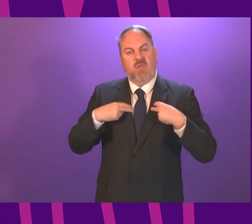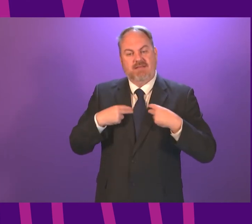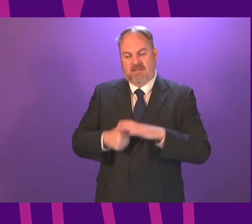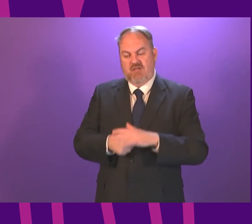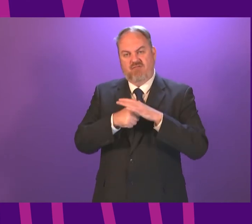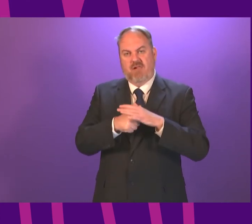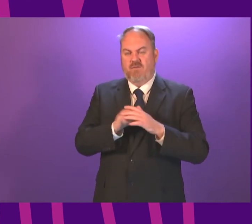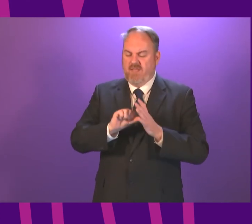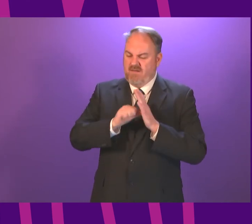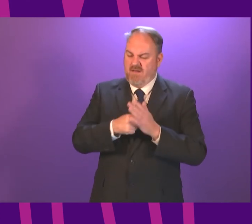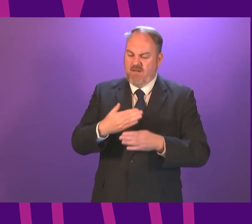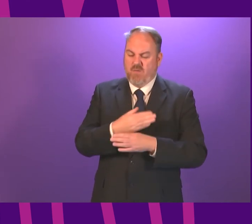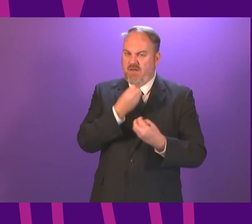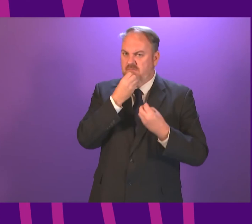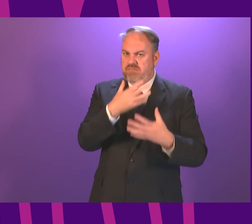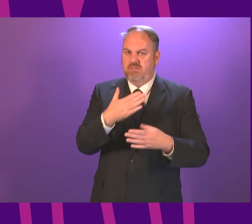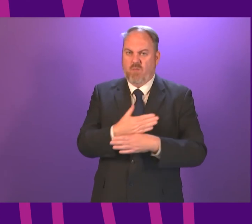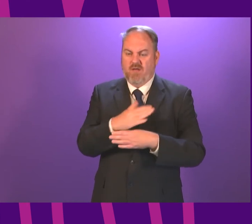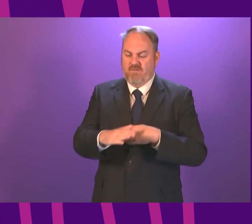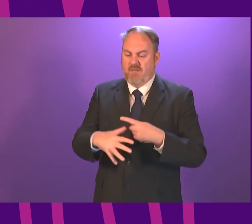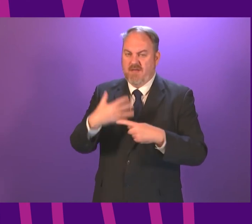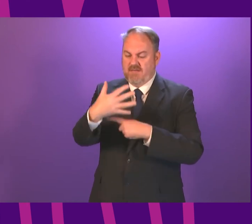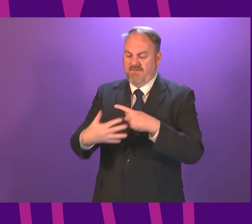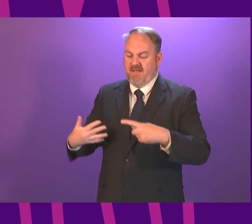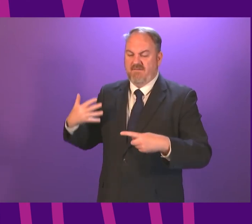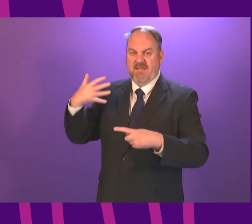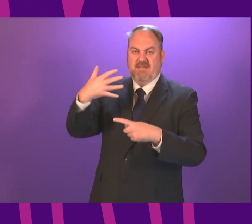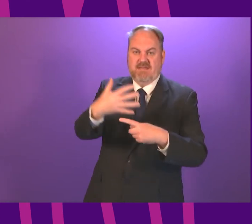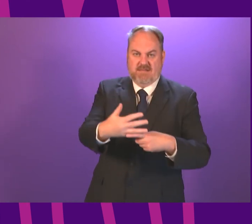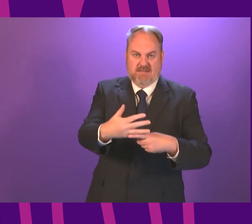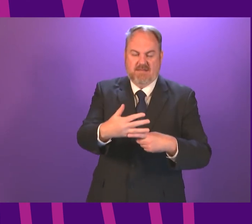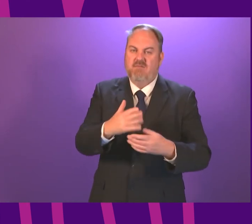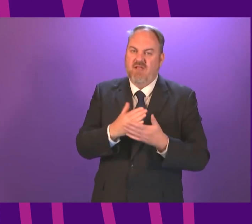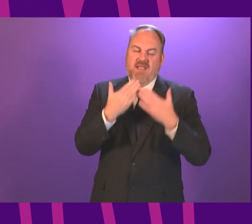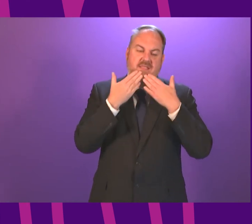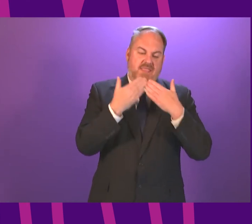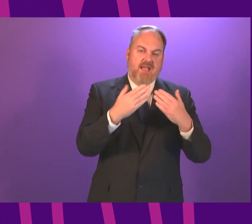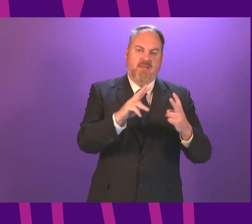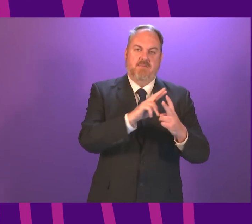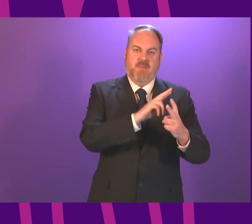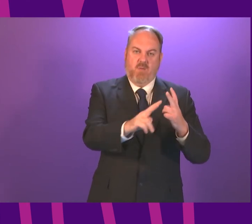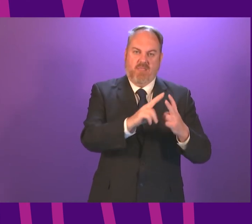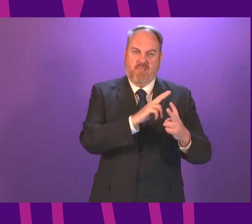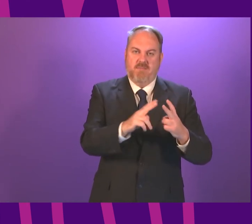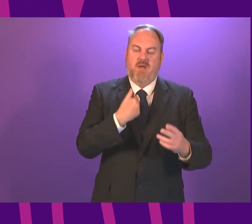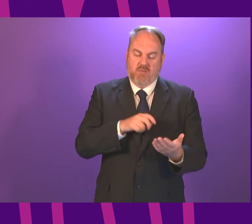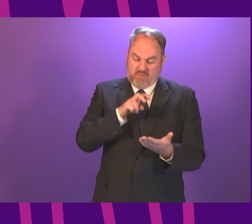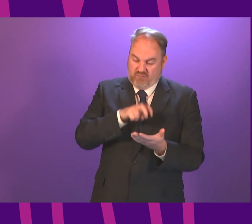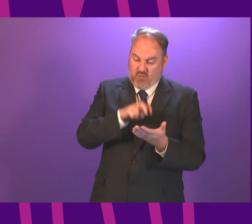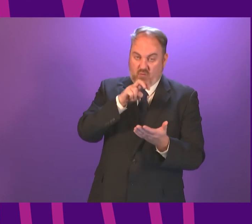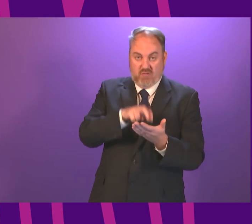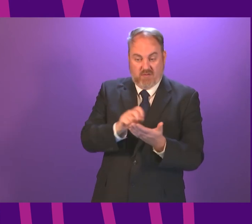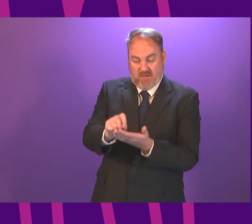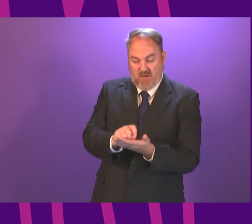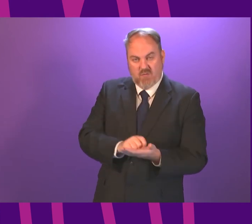past five years. I am sure I will have more to say about that over the next days and weeks but I want to record my appreciation